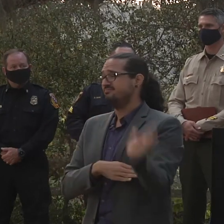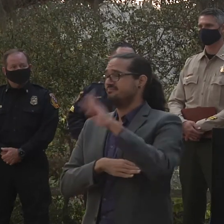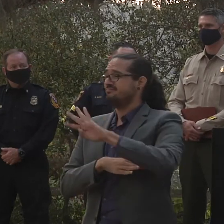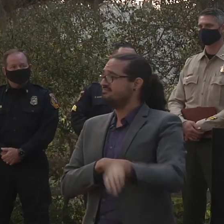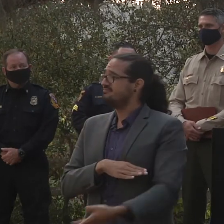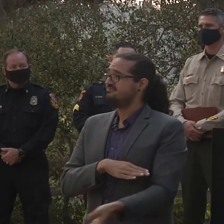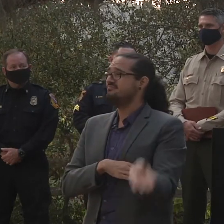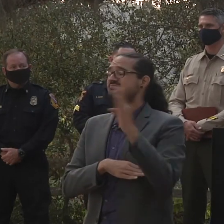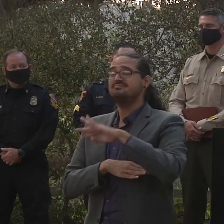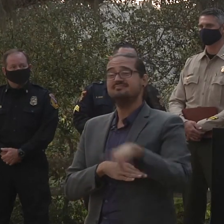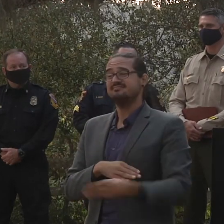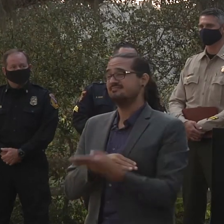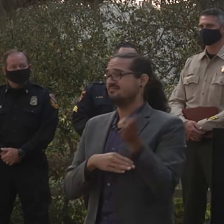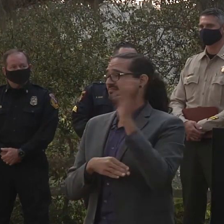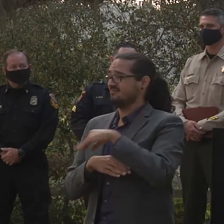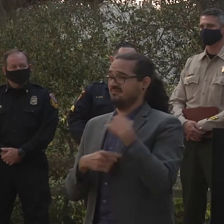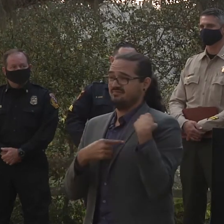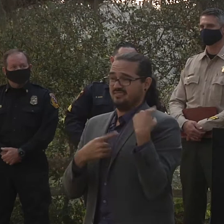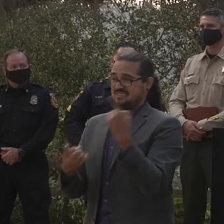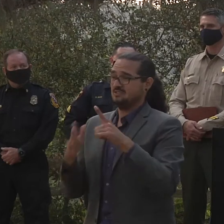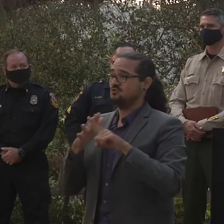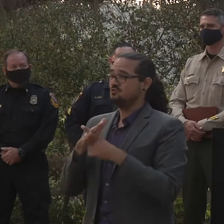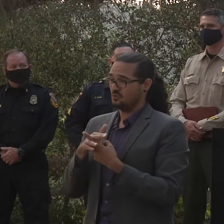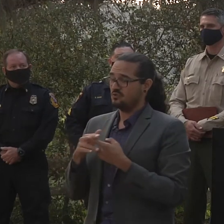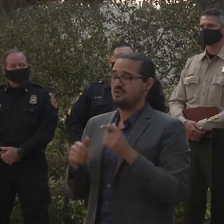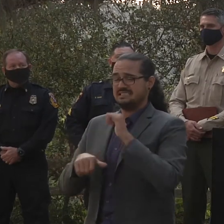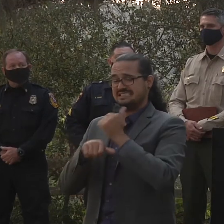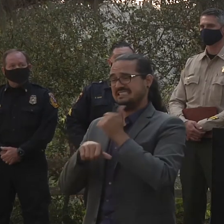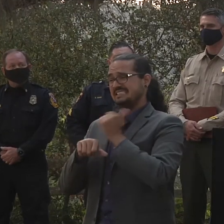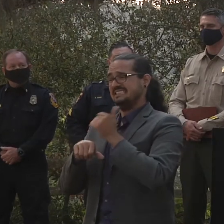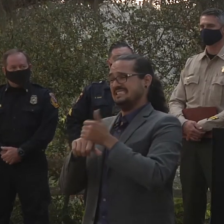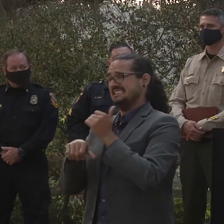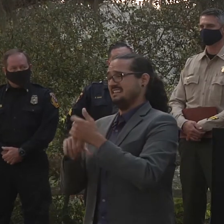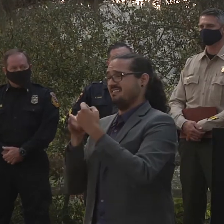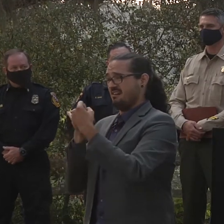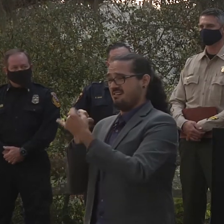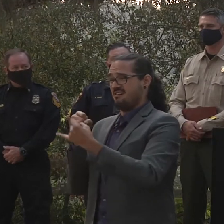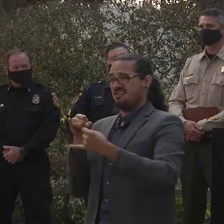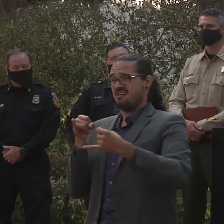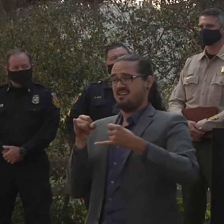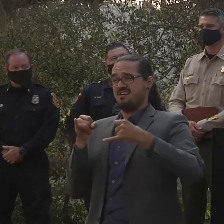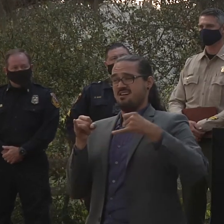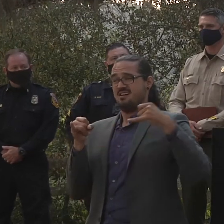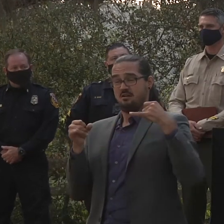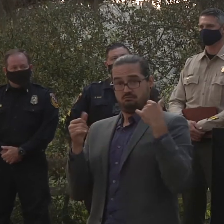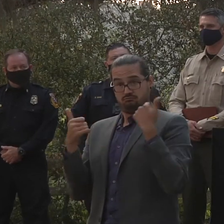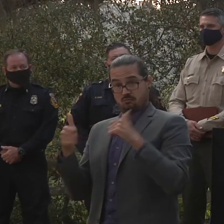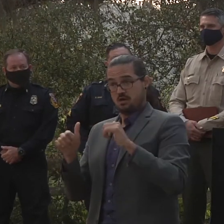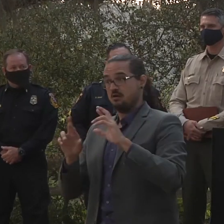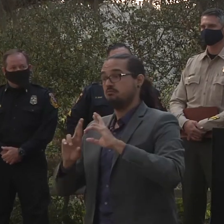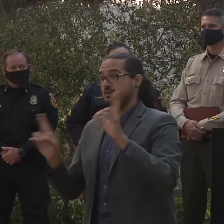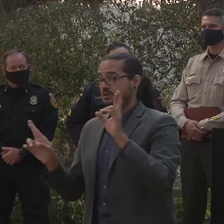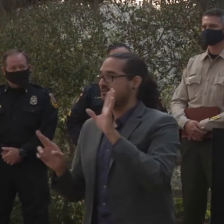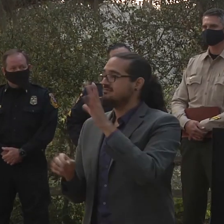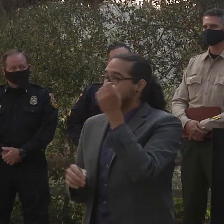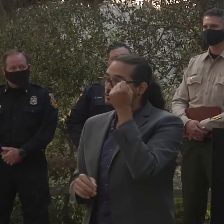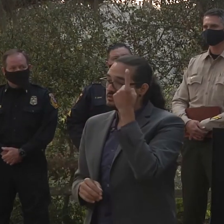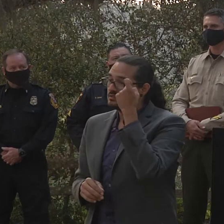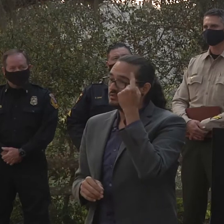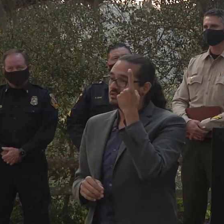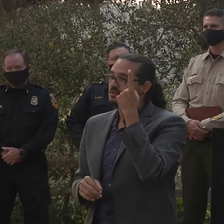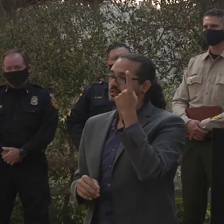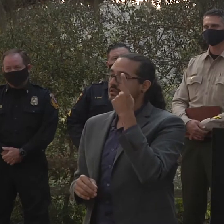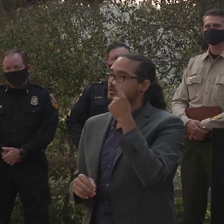-energization and all the plans that are necessary um but with that we're not going to sacrifice uh potentially putting people in harm's way.